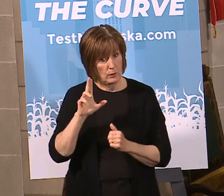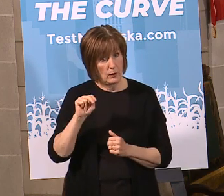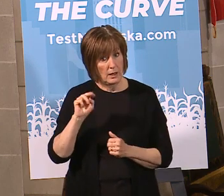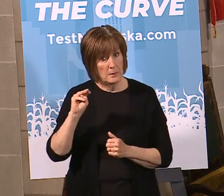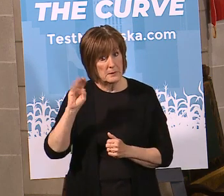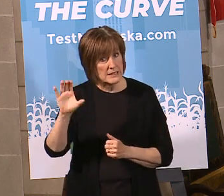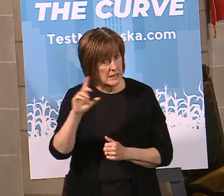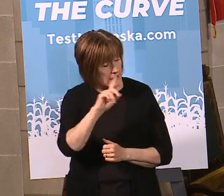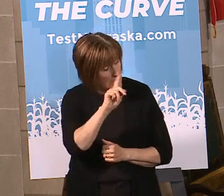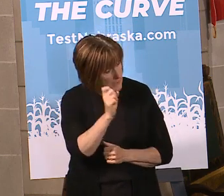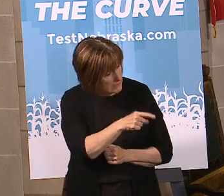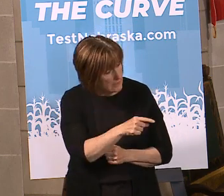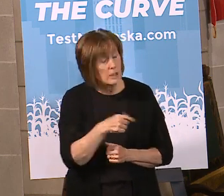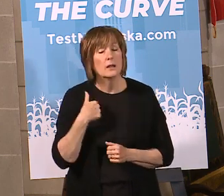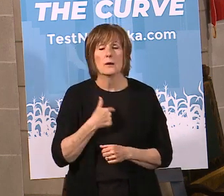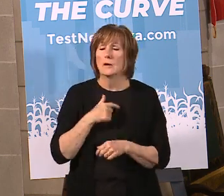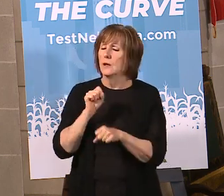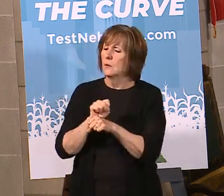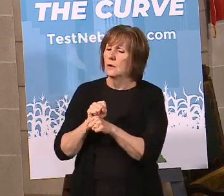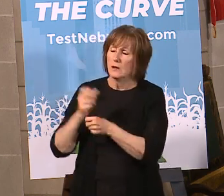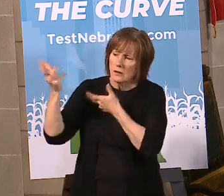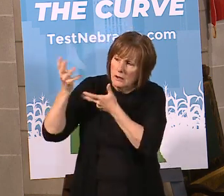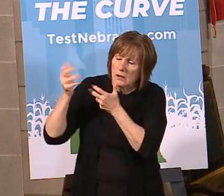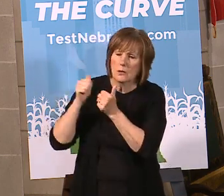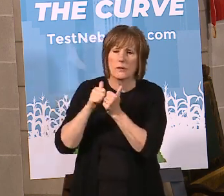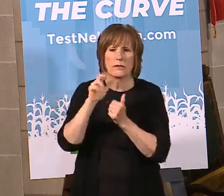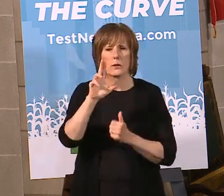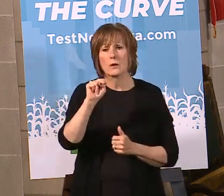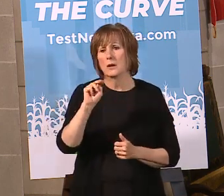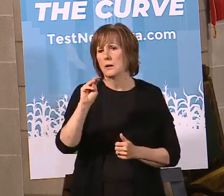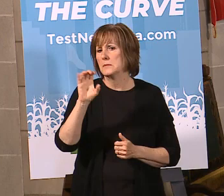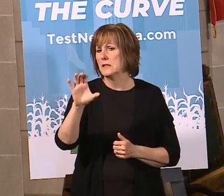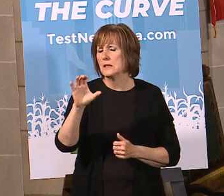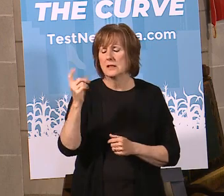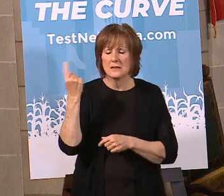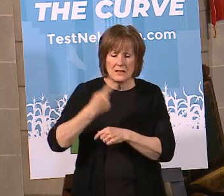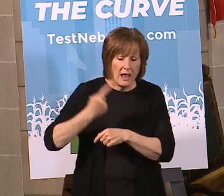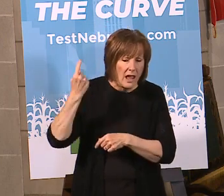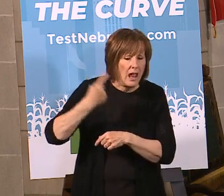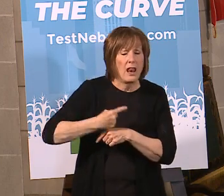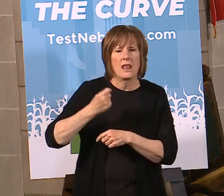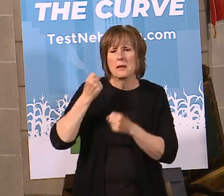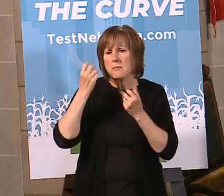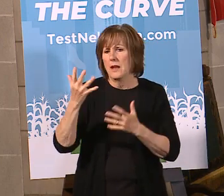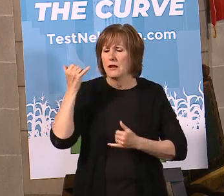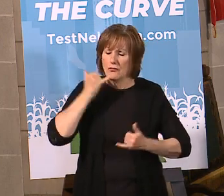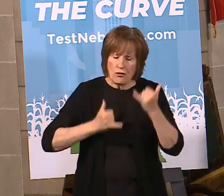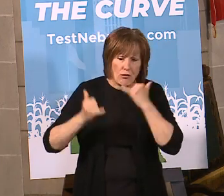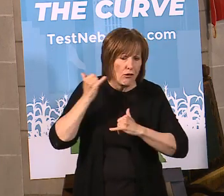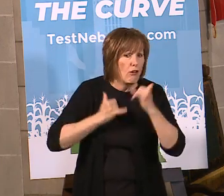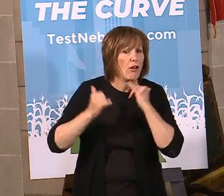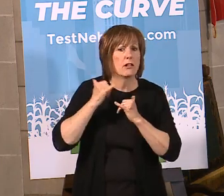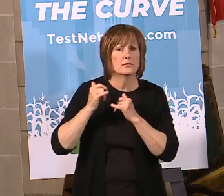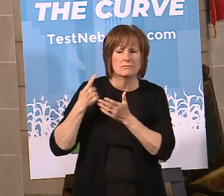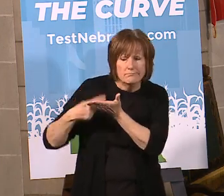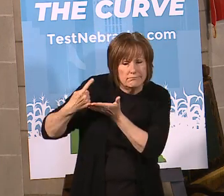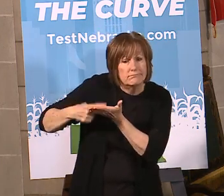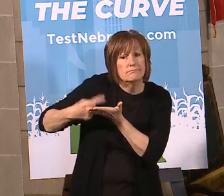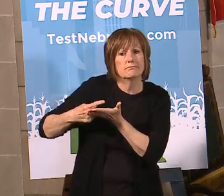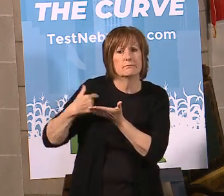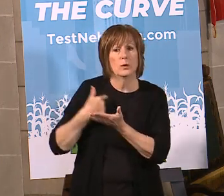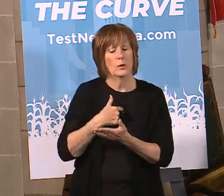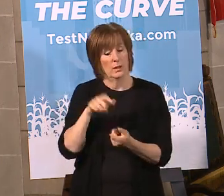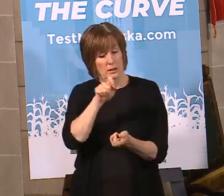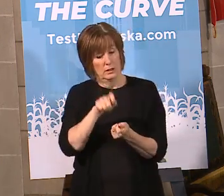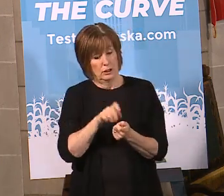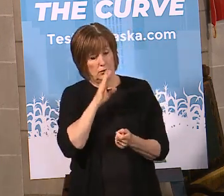We work with UNMC on a daily basis. We have multiple daily calls set up with the folks at UNMC, and specifically when we were talking about